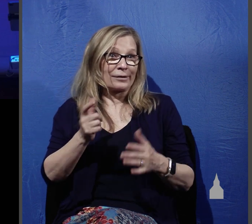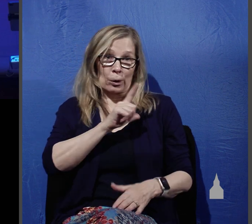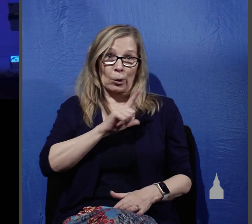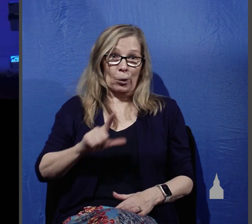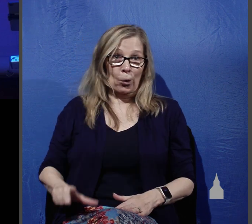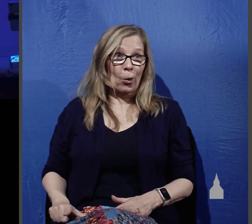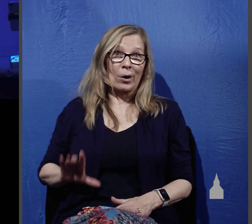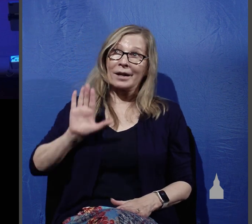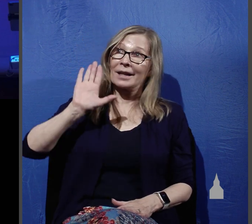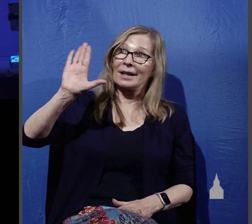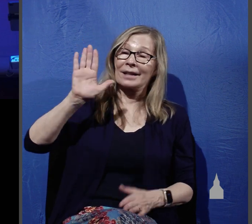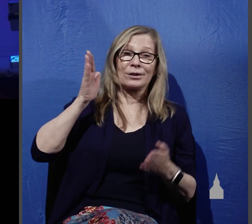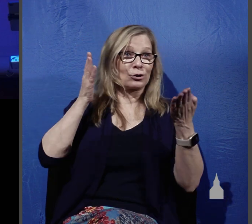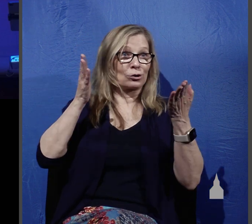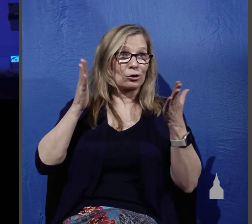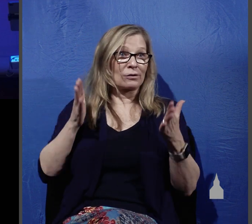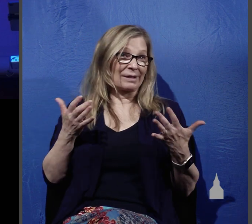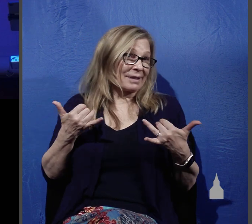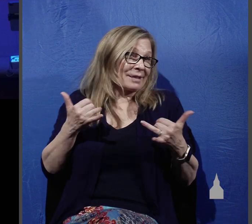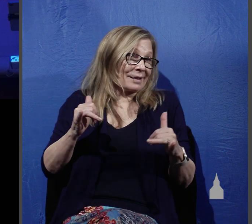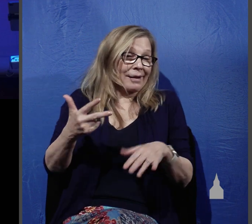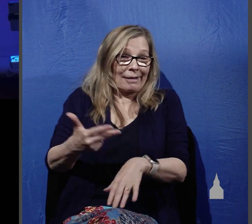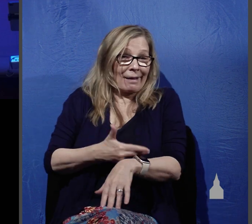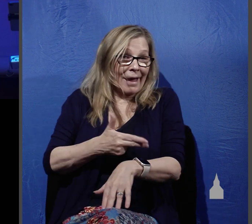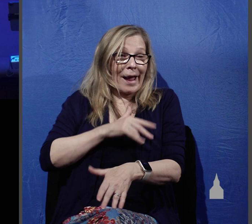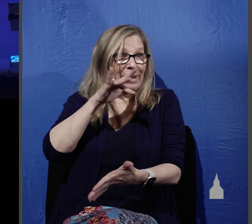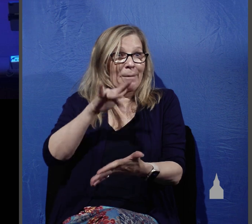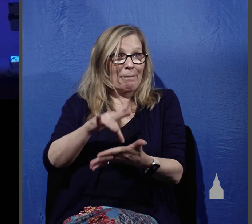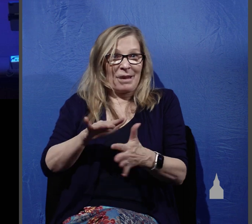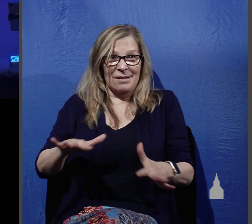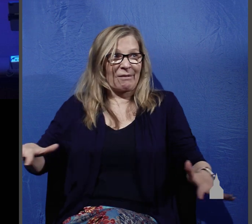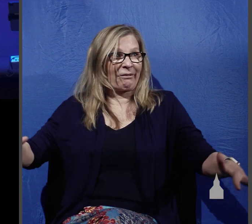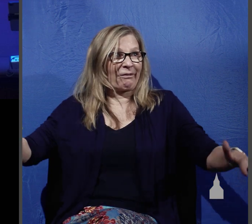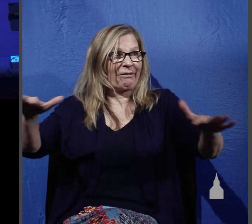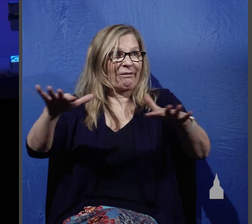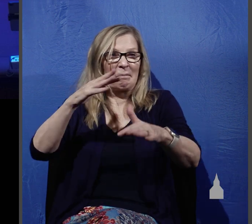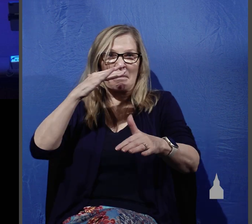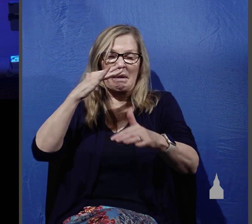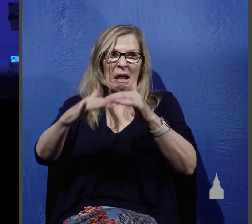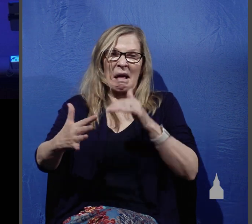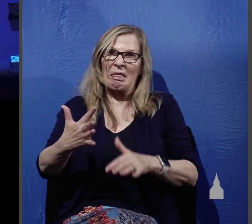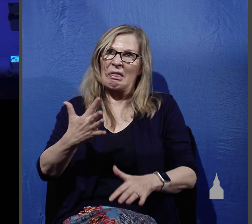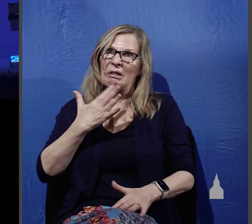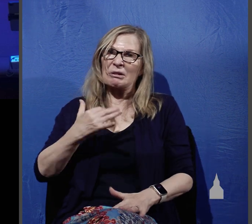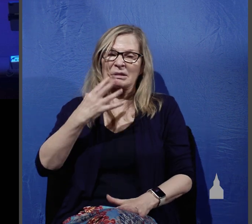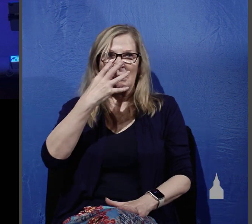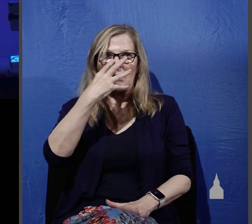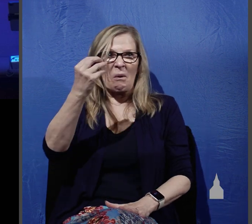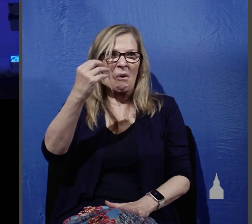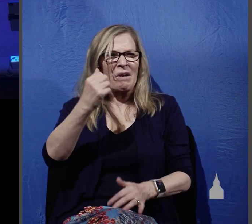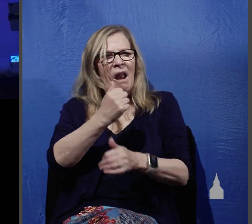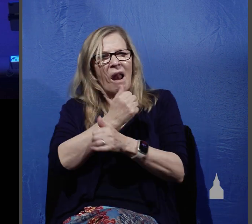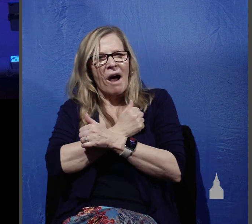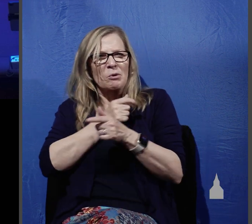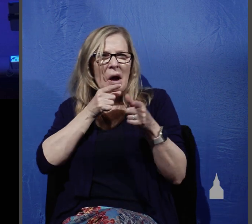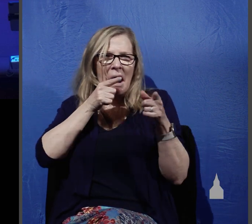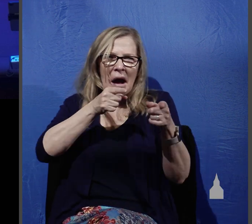were still lambs in the midst of blood thirsty wolves who loved to attack persecute and try to discredit